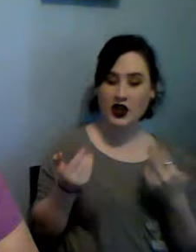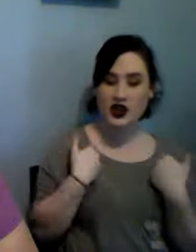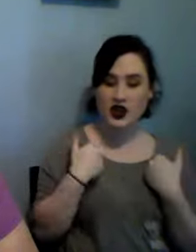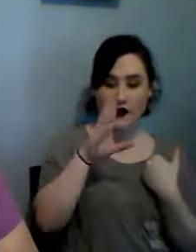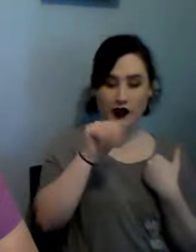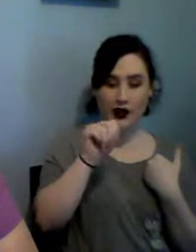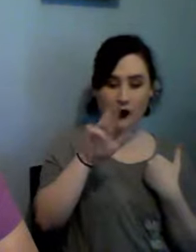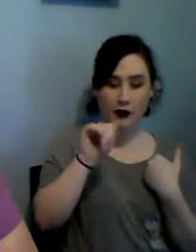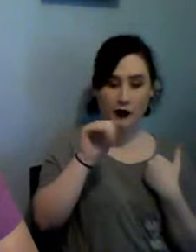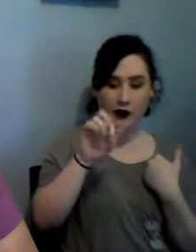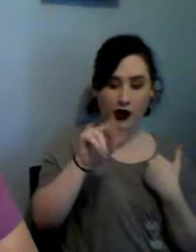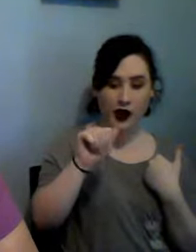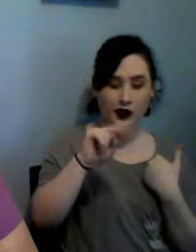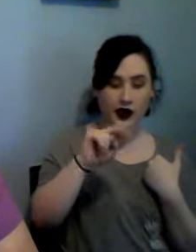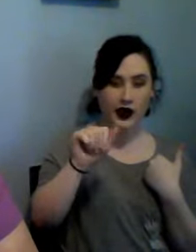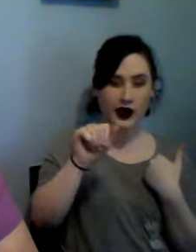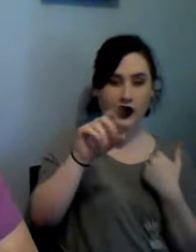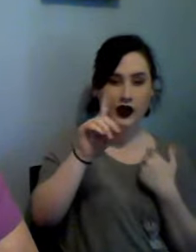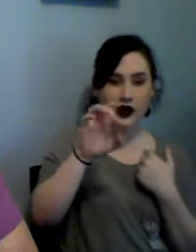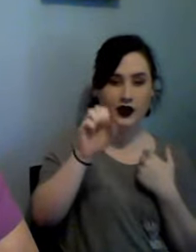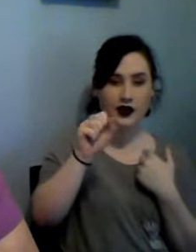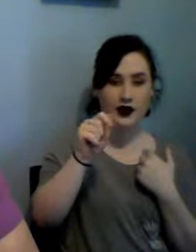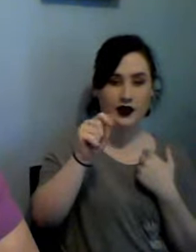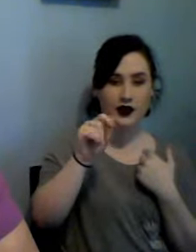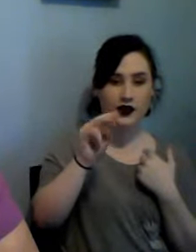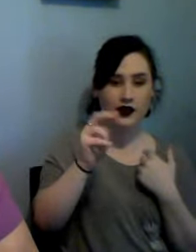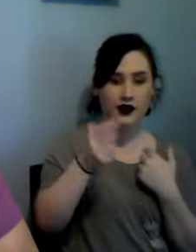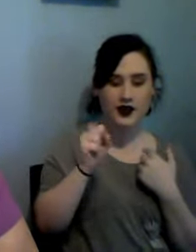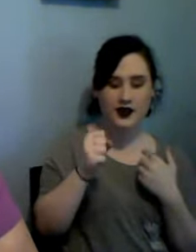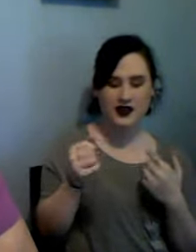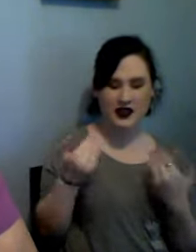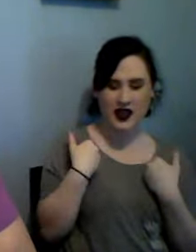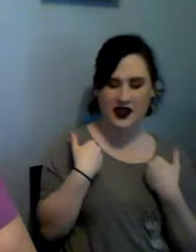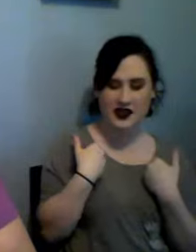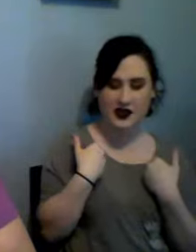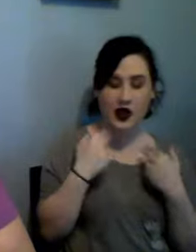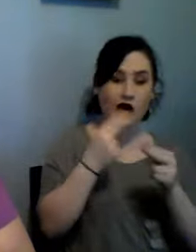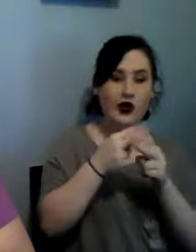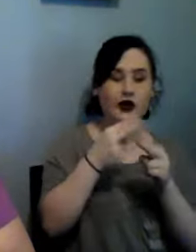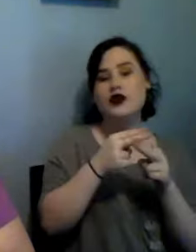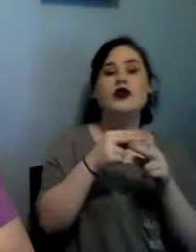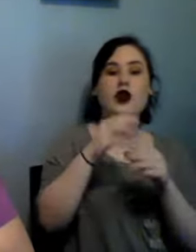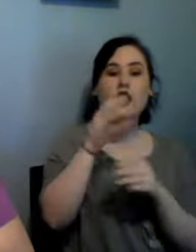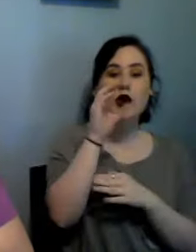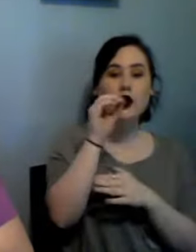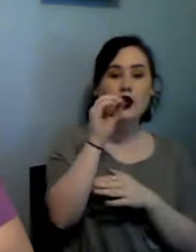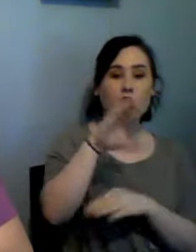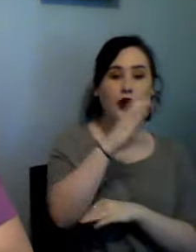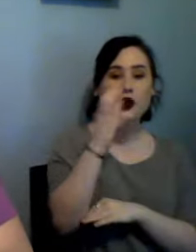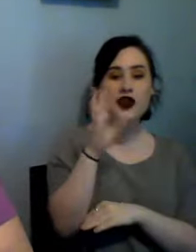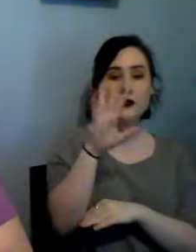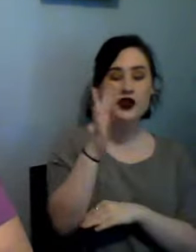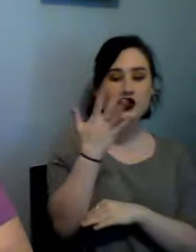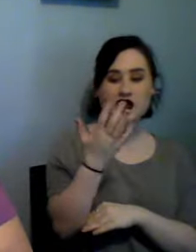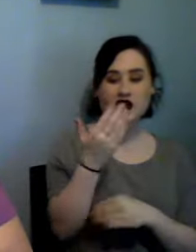it has it's called old Christmas tree it has two cardinals in the tree